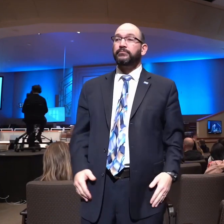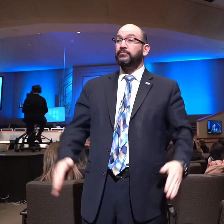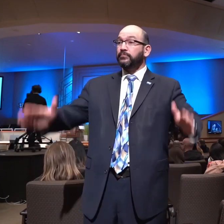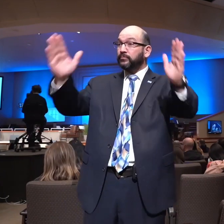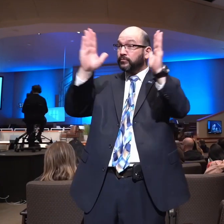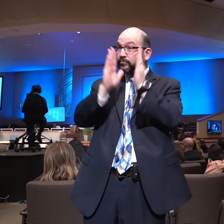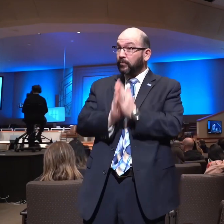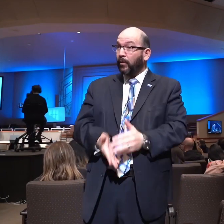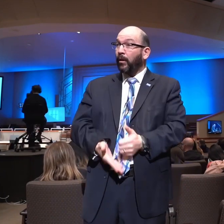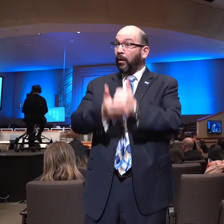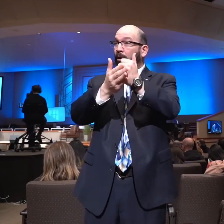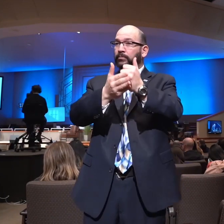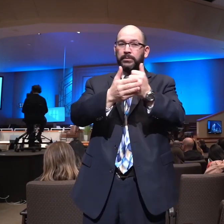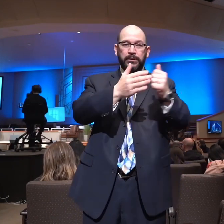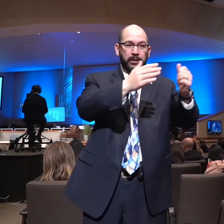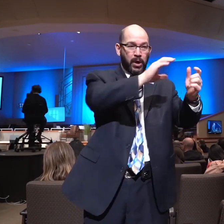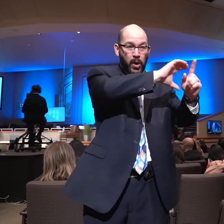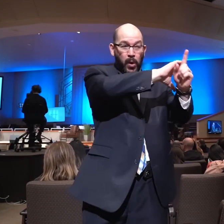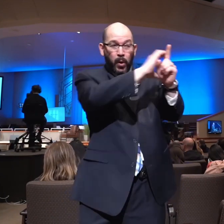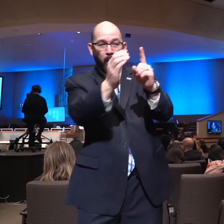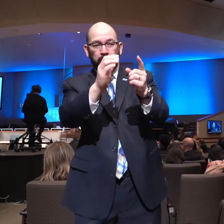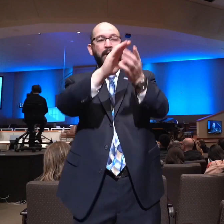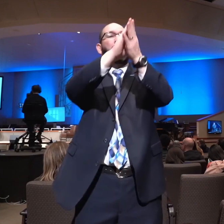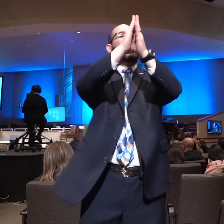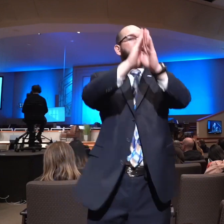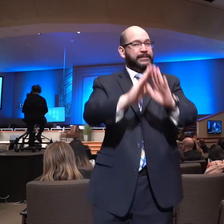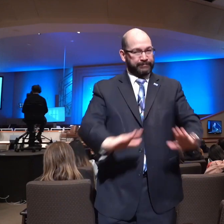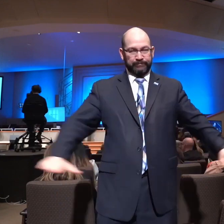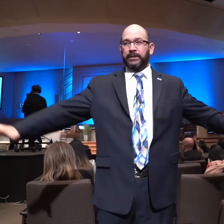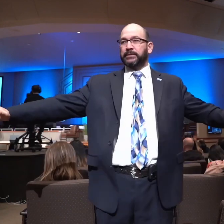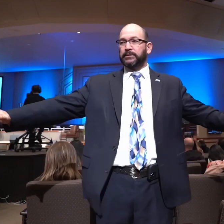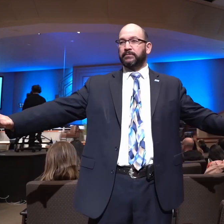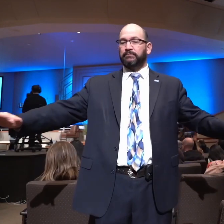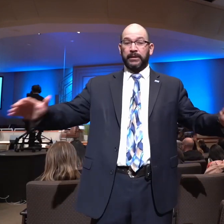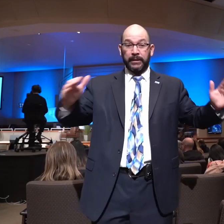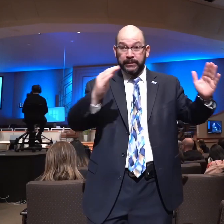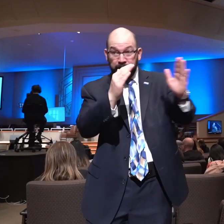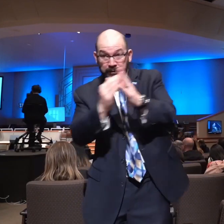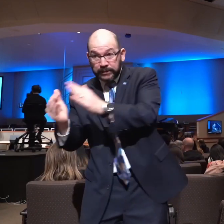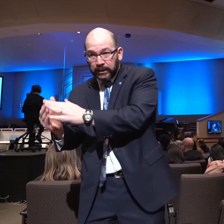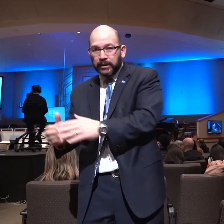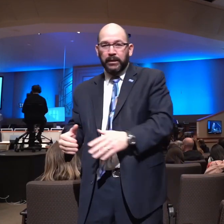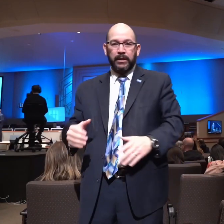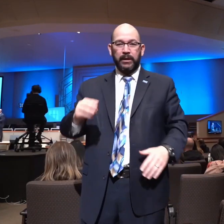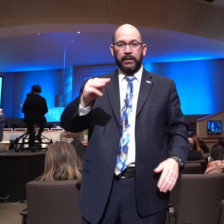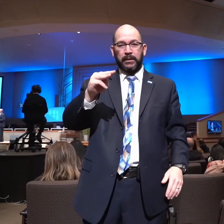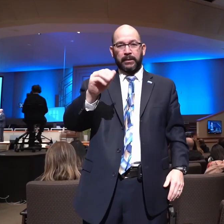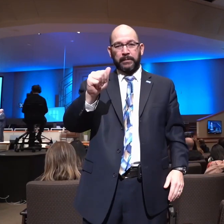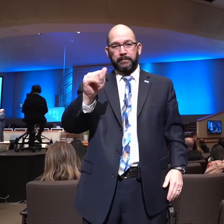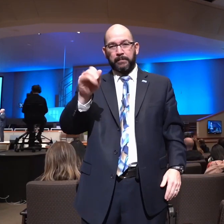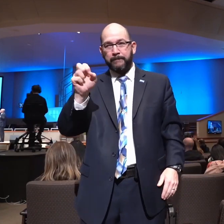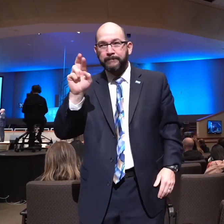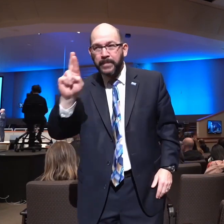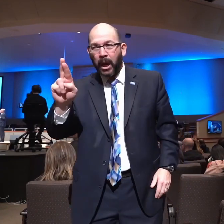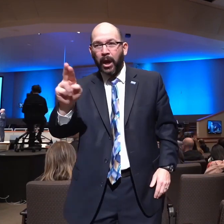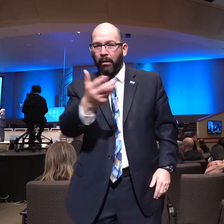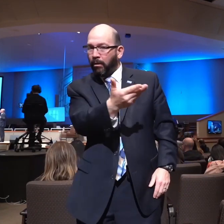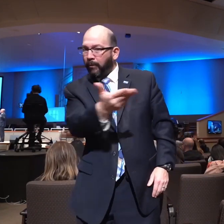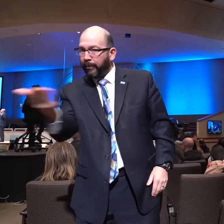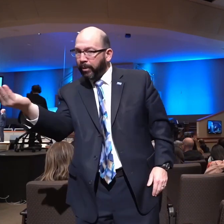the peace of society. Listen to me. This city and the mayor and the council member, they have somewhat of an idea but probably do not realize the